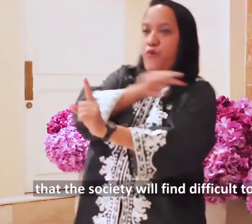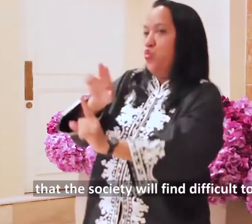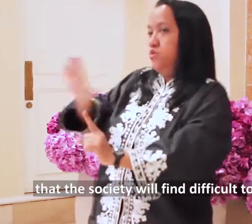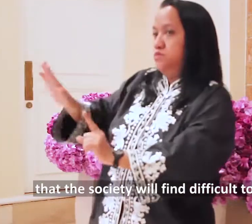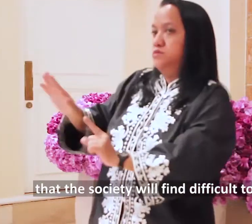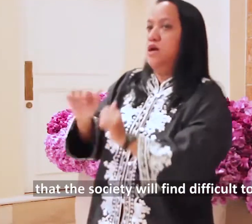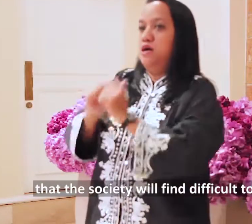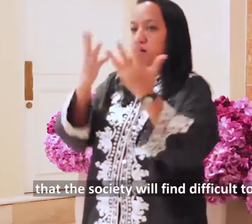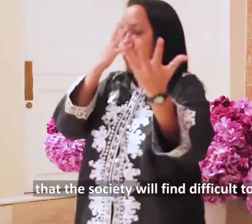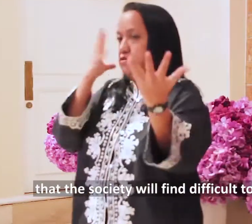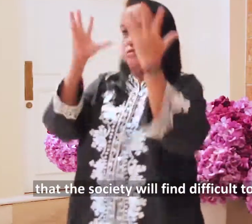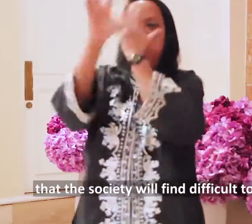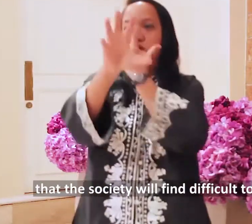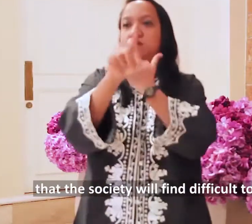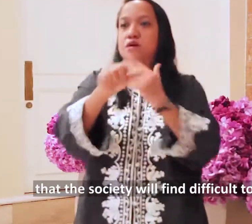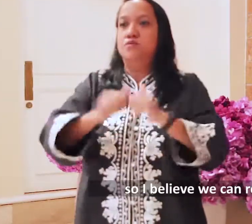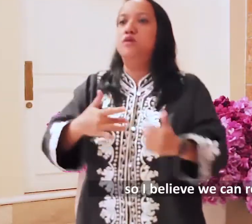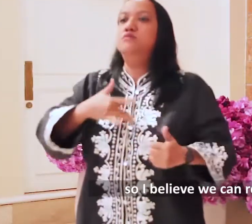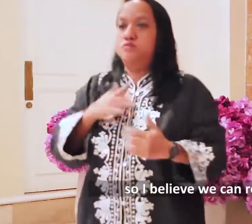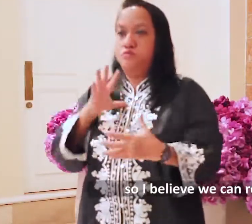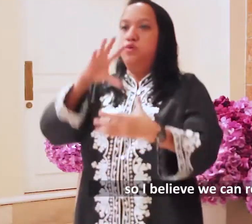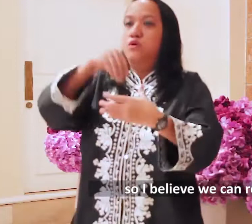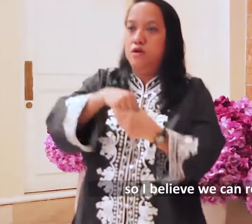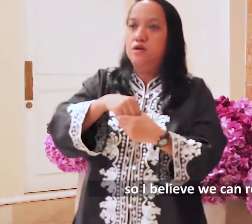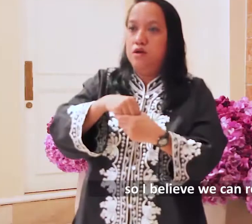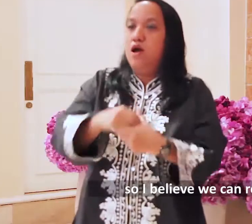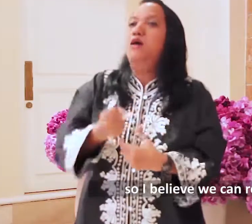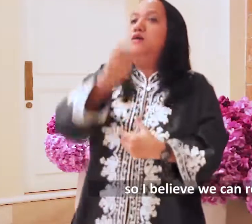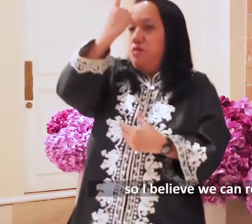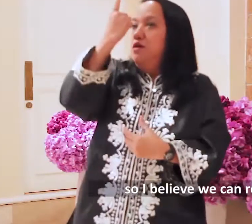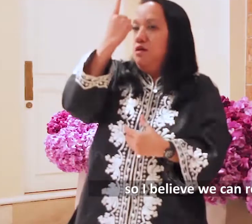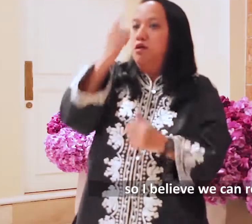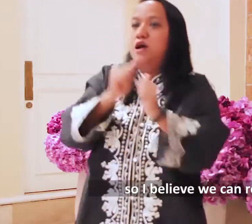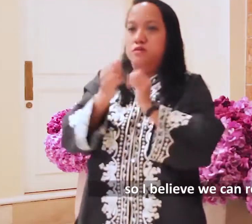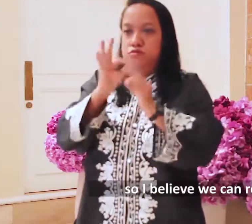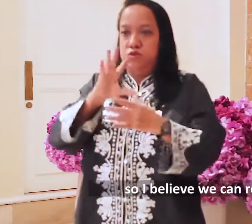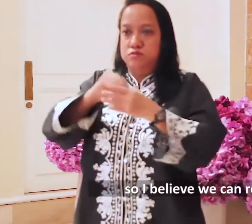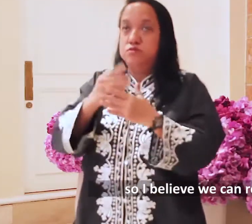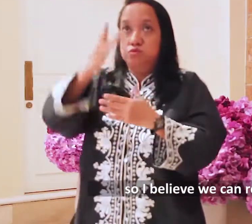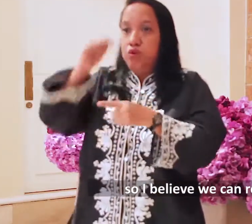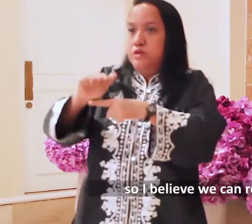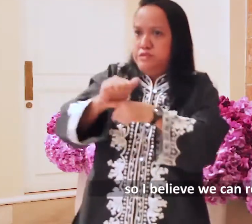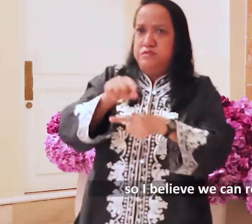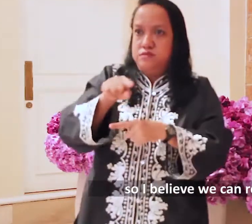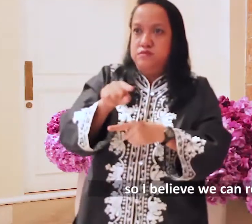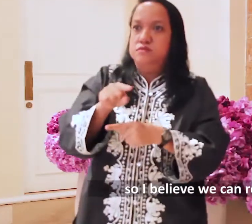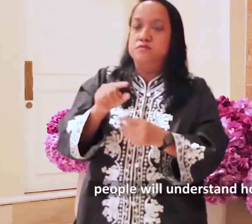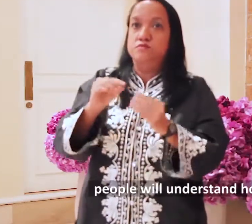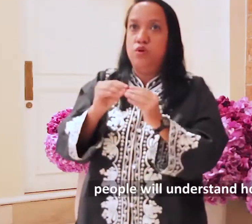see from our end. So, until these things are realized,